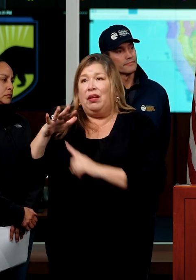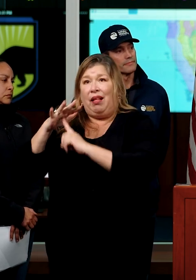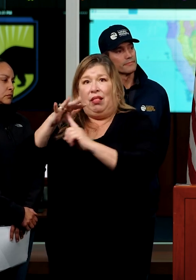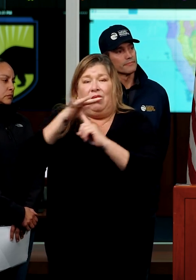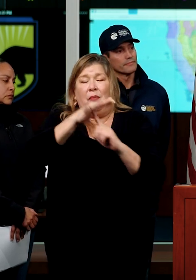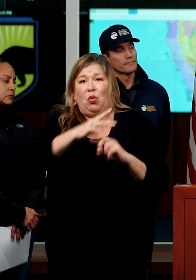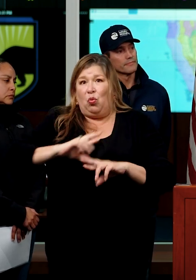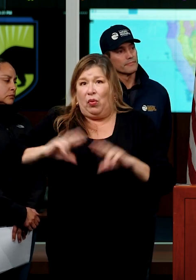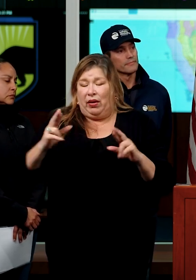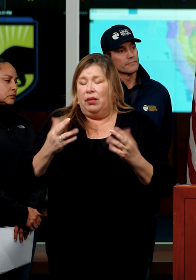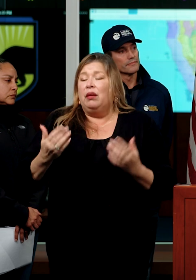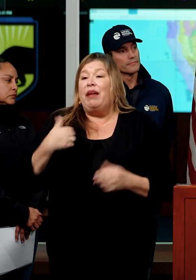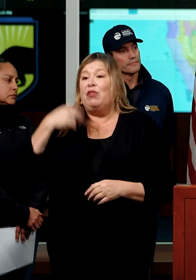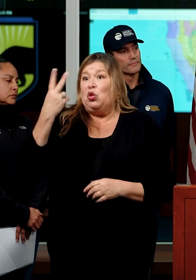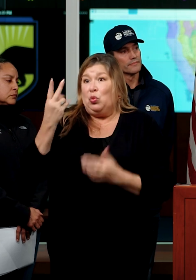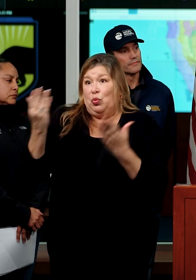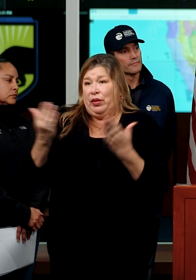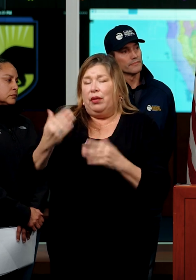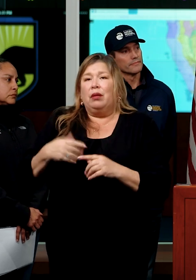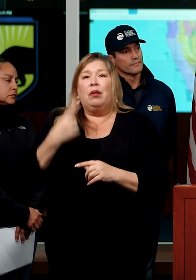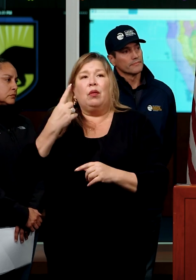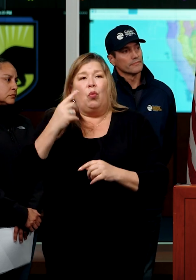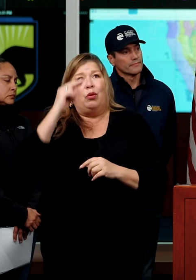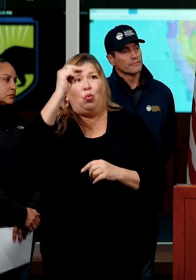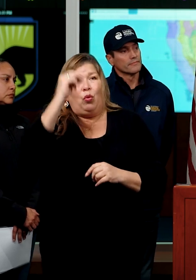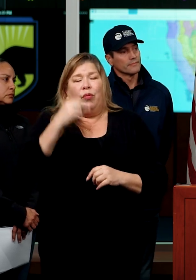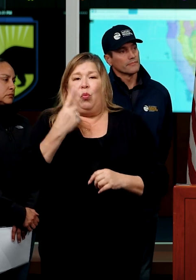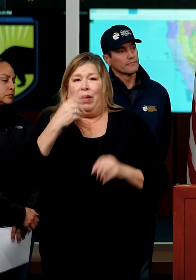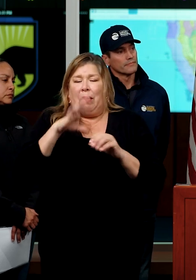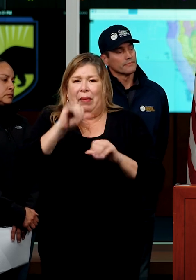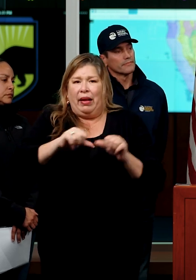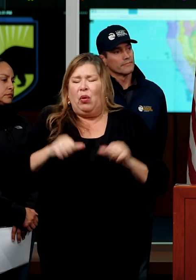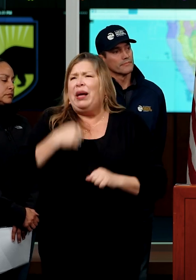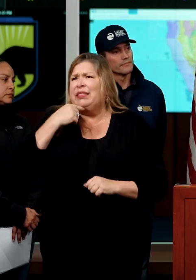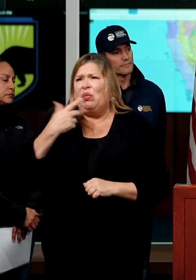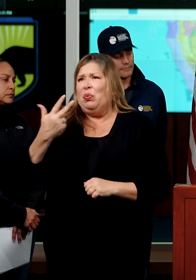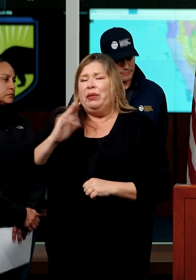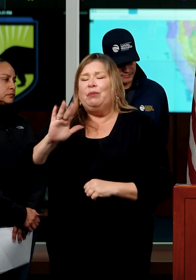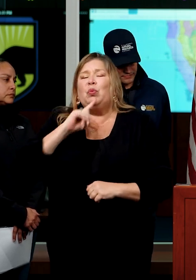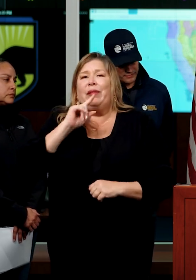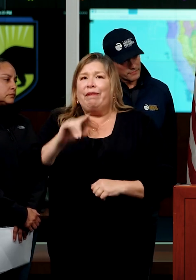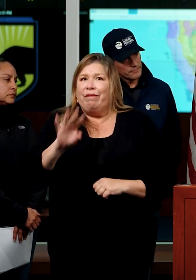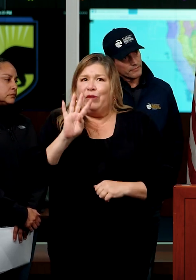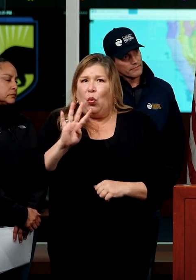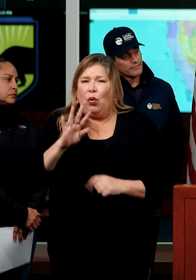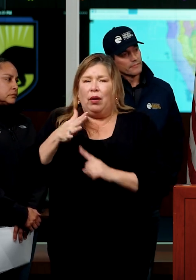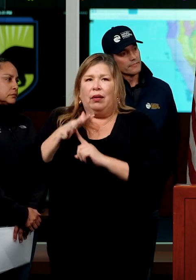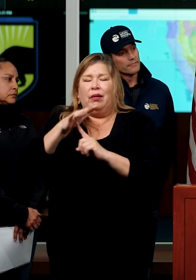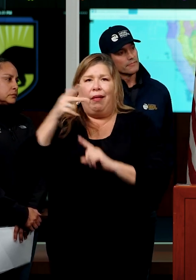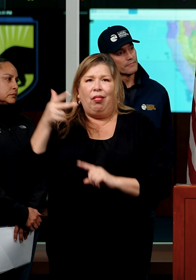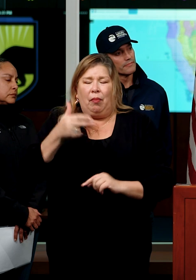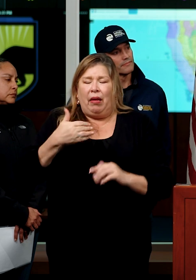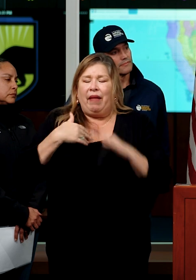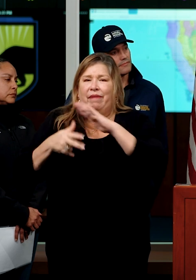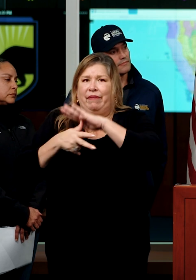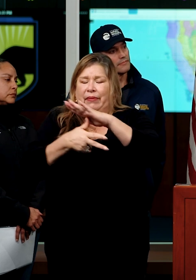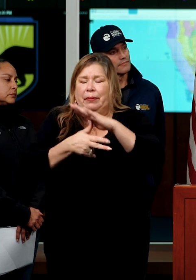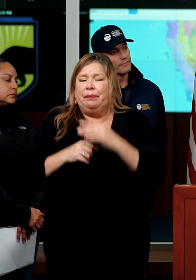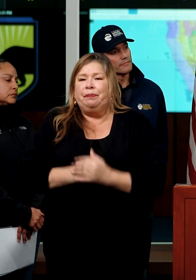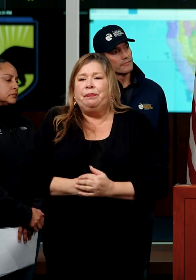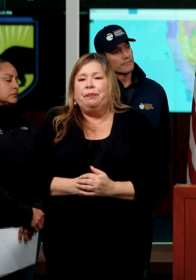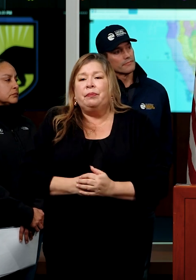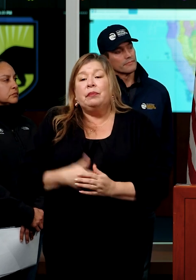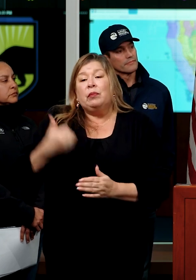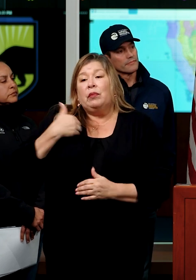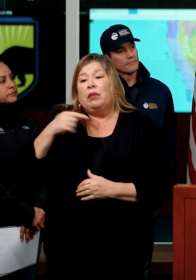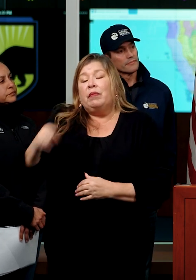here and one in the Bay Area, one up north. So actually four. We also have an MP company, the 270th MP company